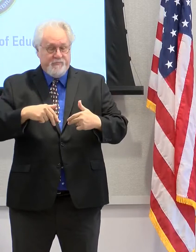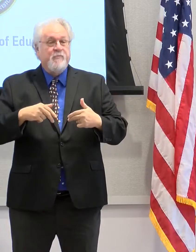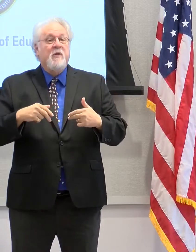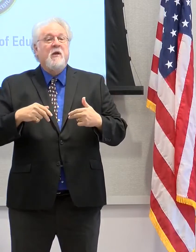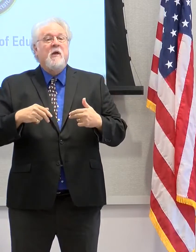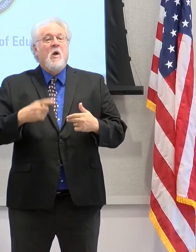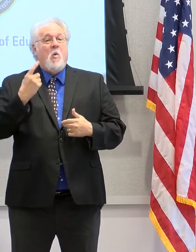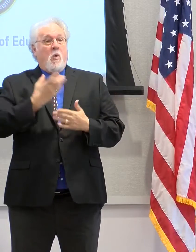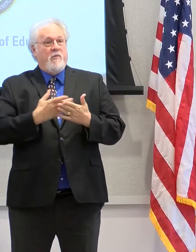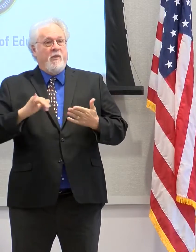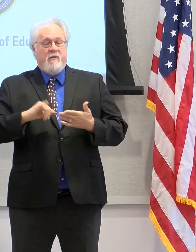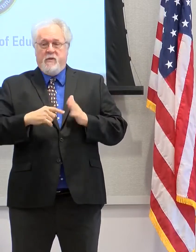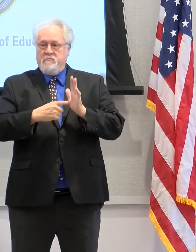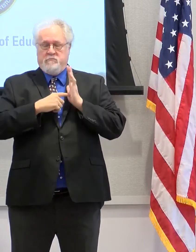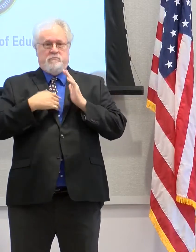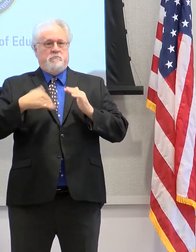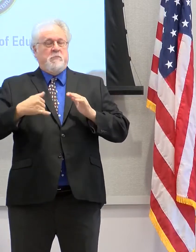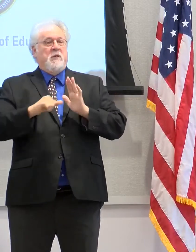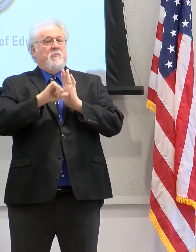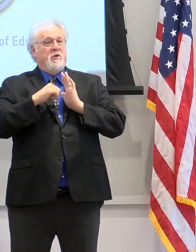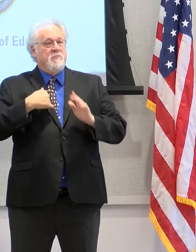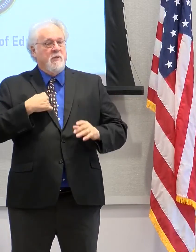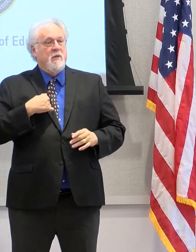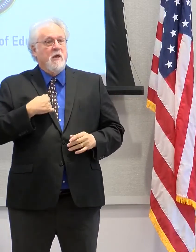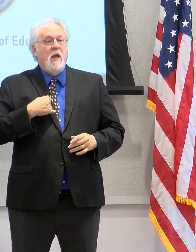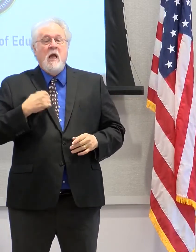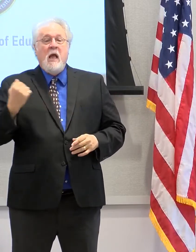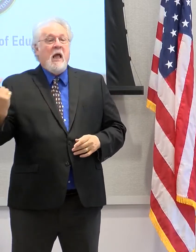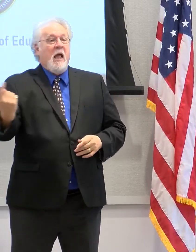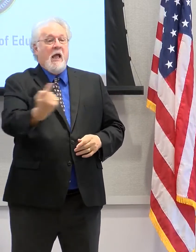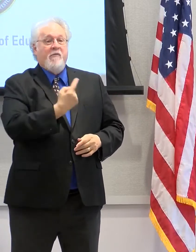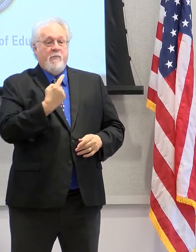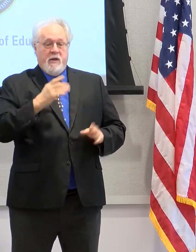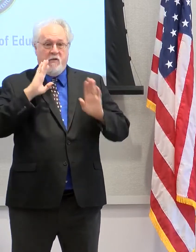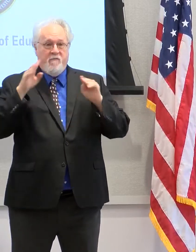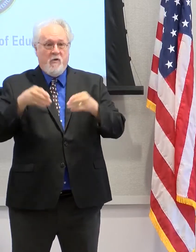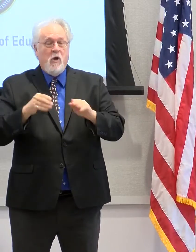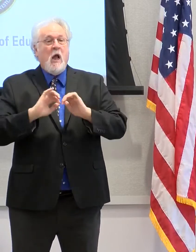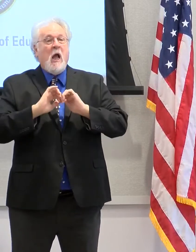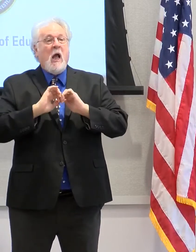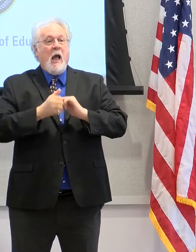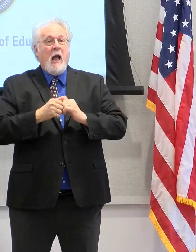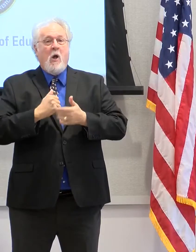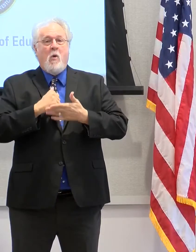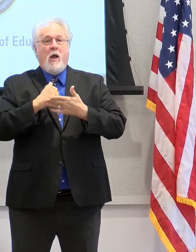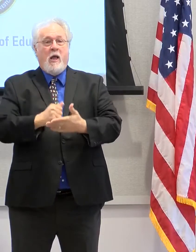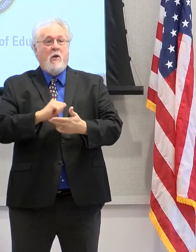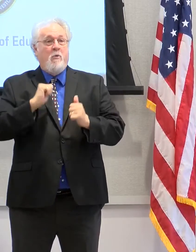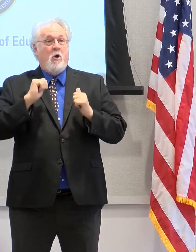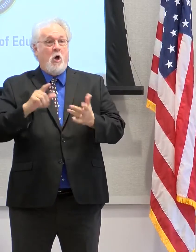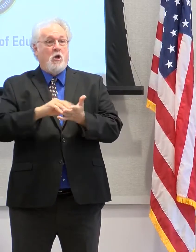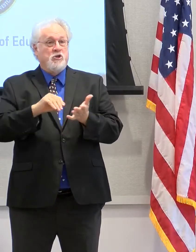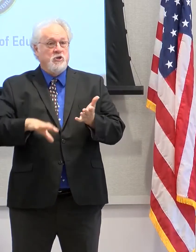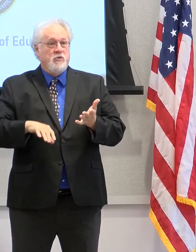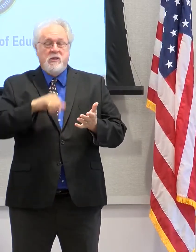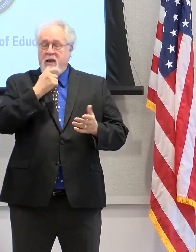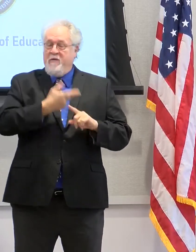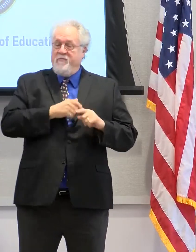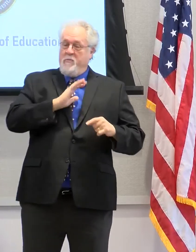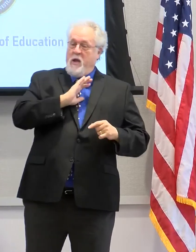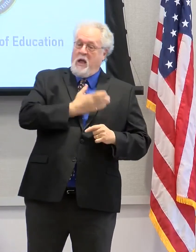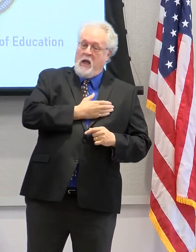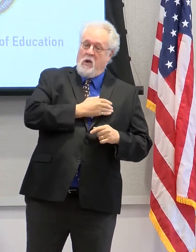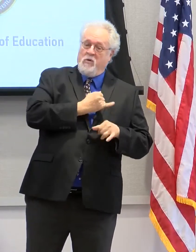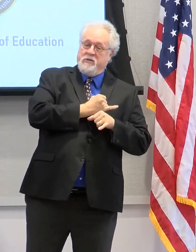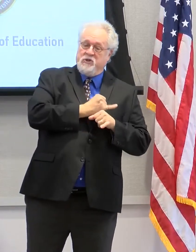one of the things that stood out to me first is that everybody was focused on how do we help all students, not just for my organization